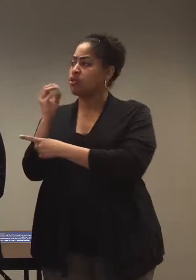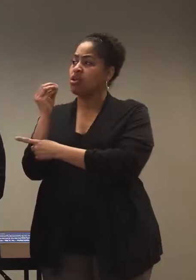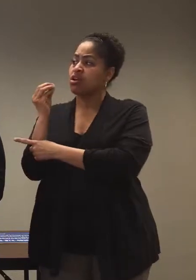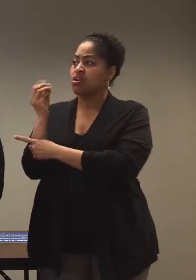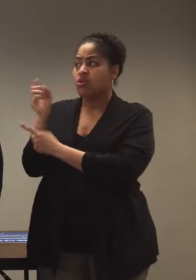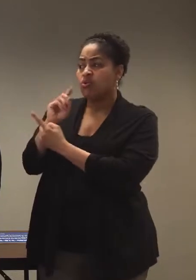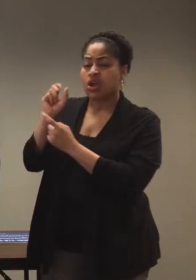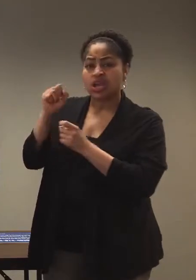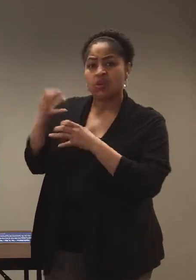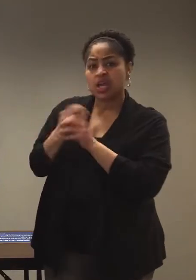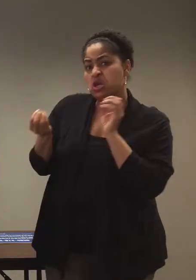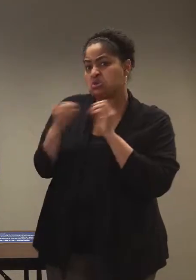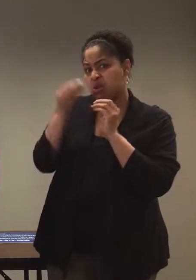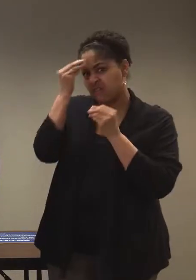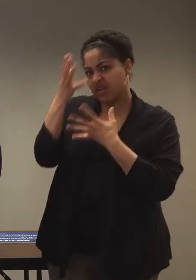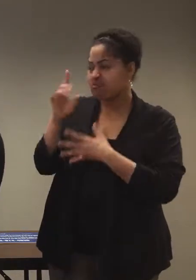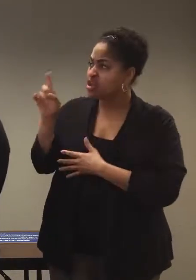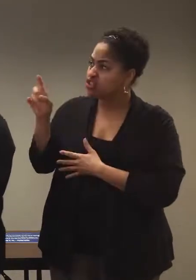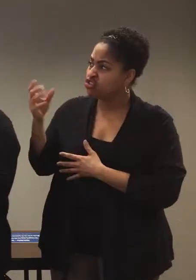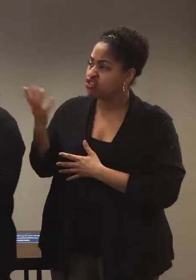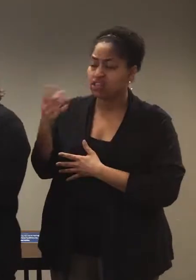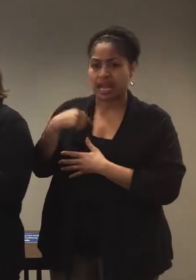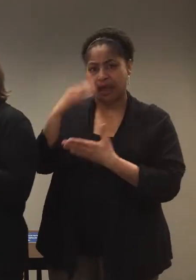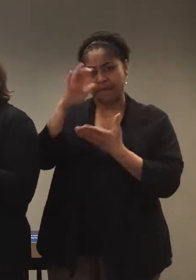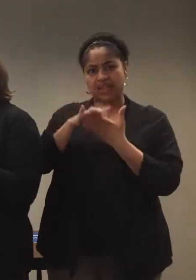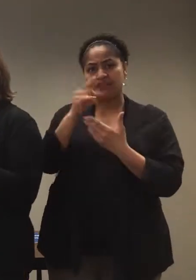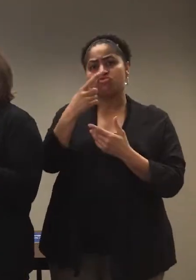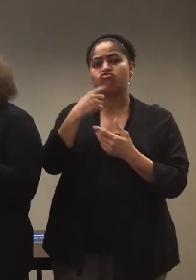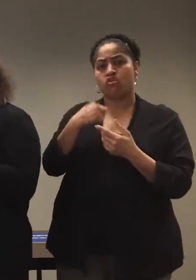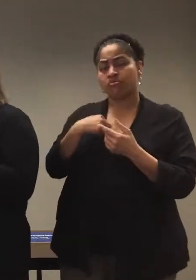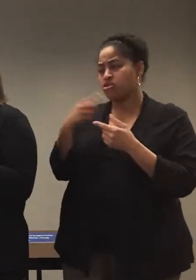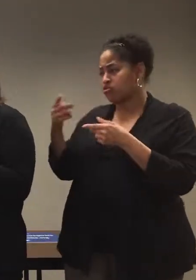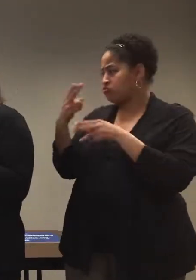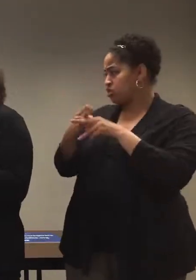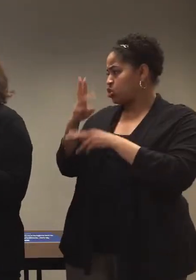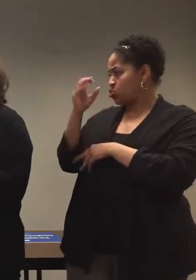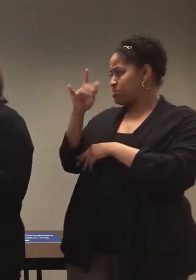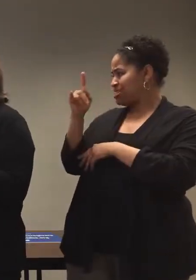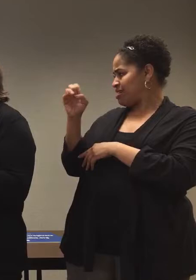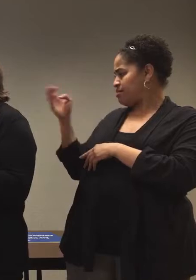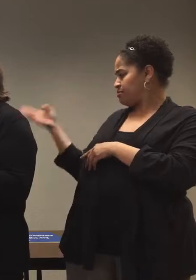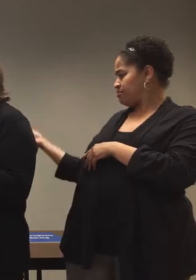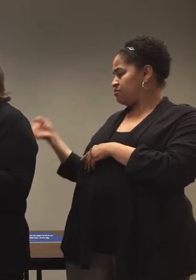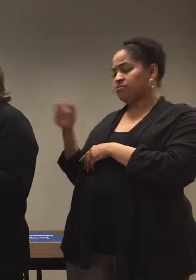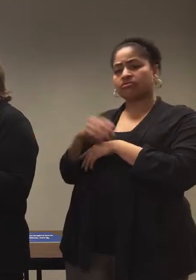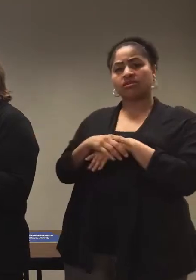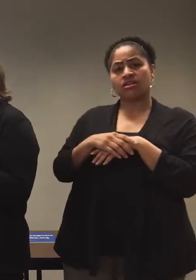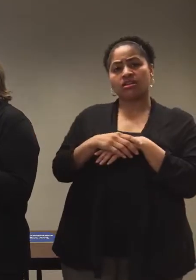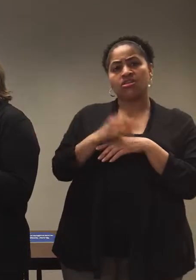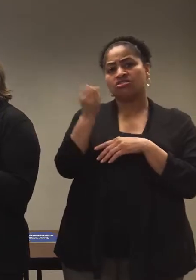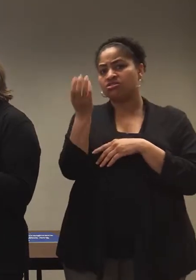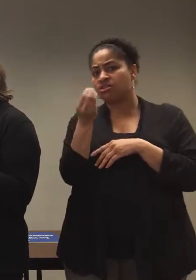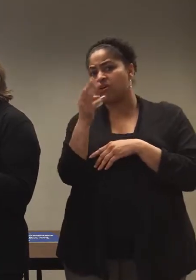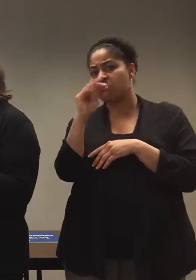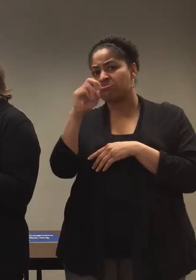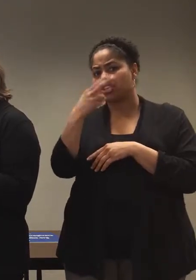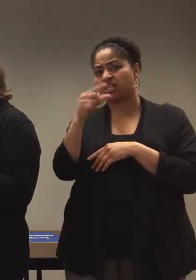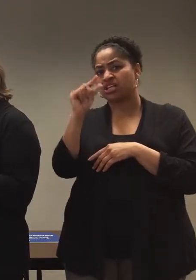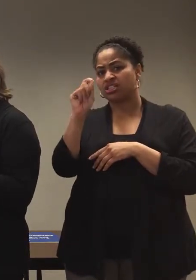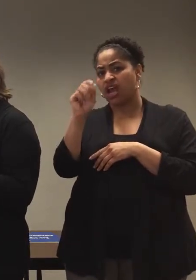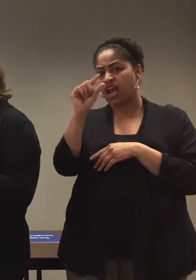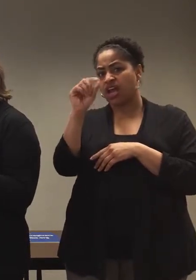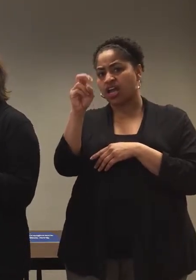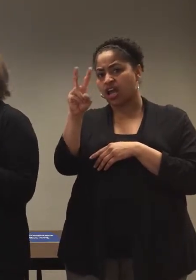information? I believe you we you mentioned a website here. So michigan